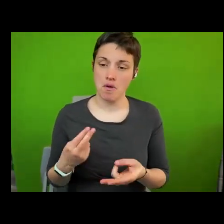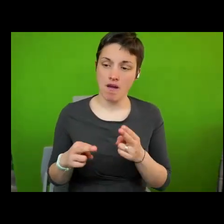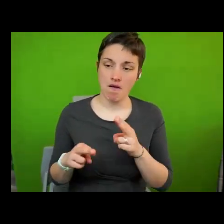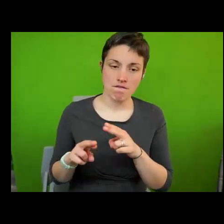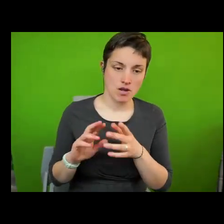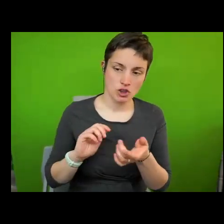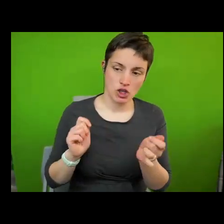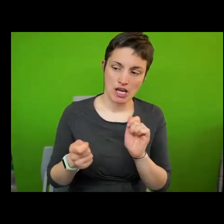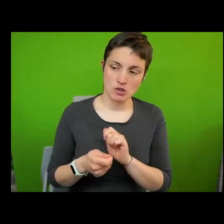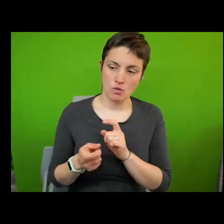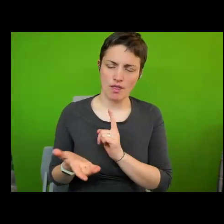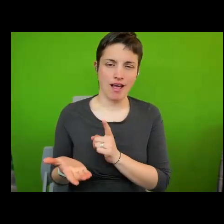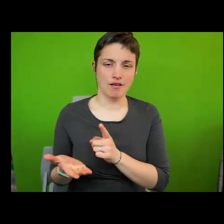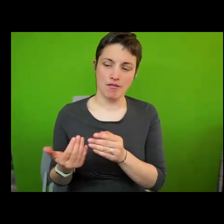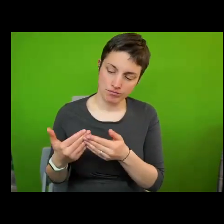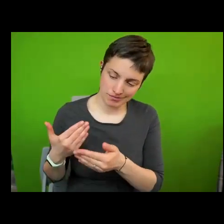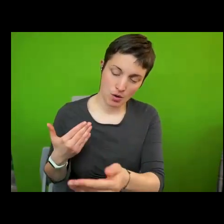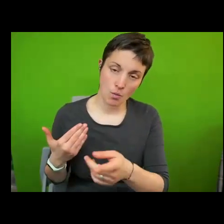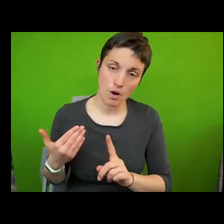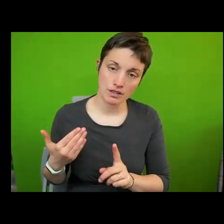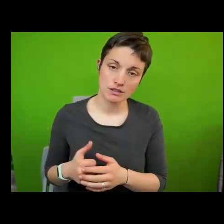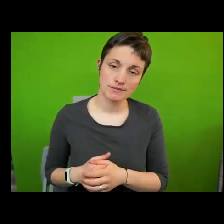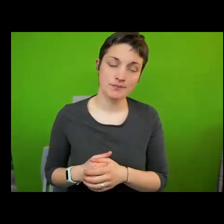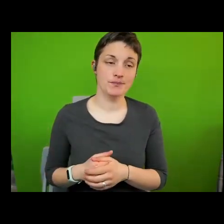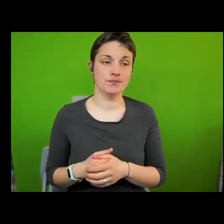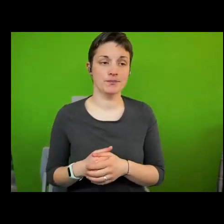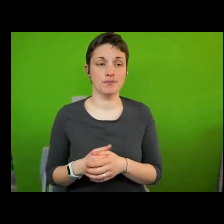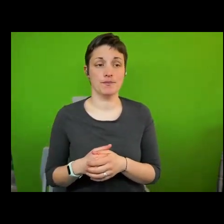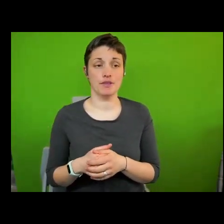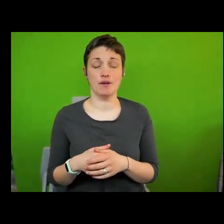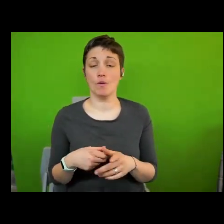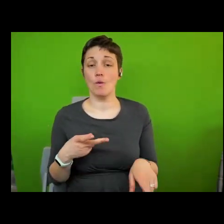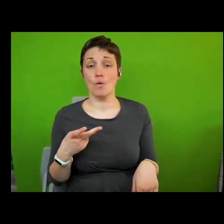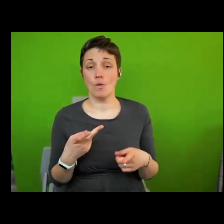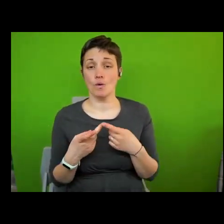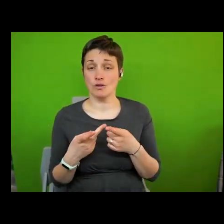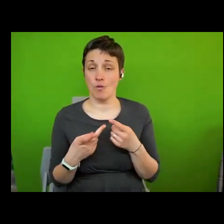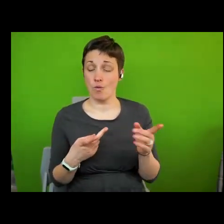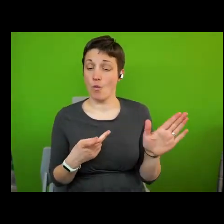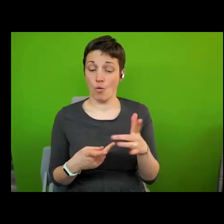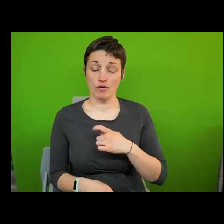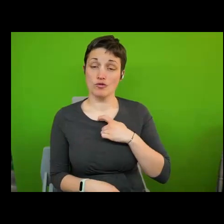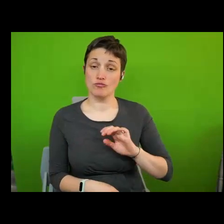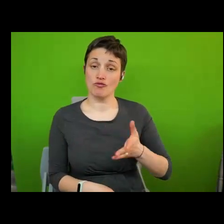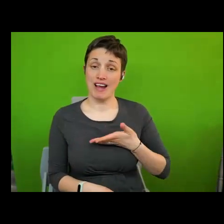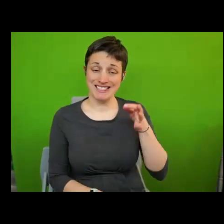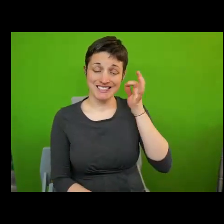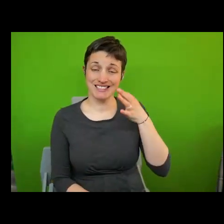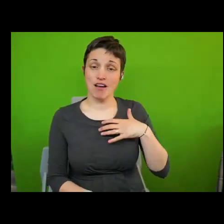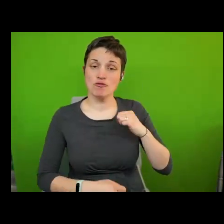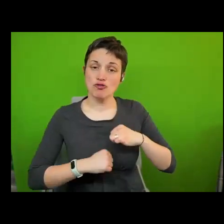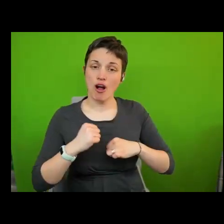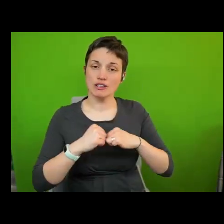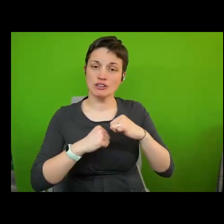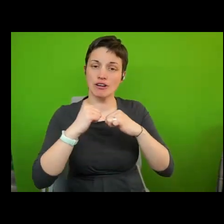move to be observed secondly every human rights city has a structure in which human rights can unfold